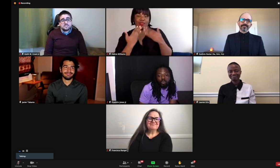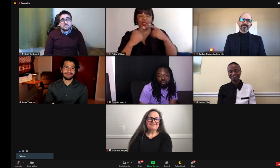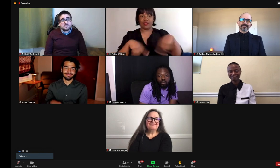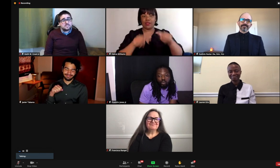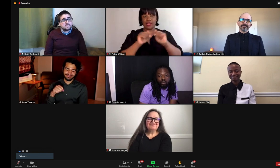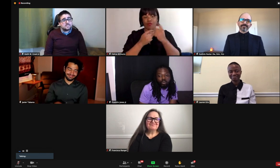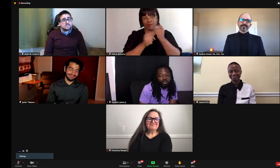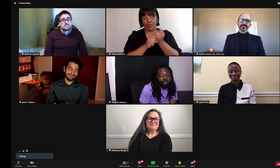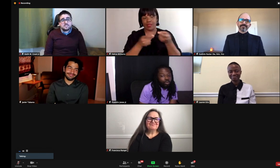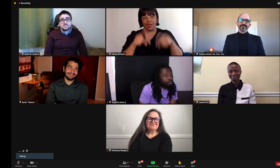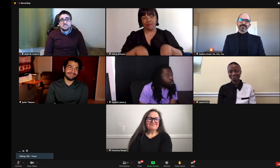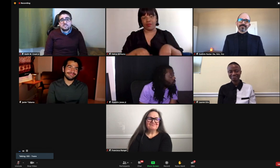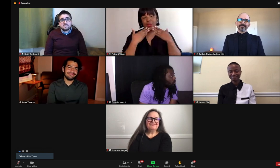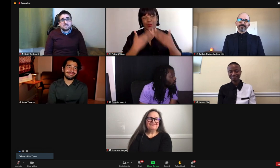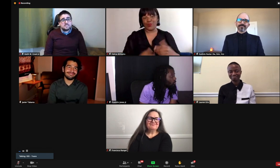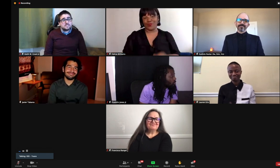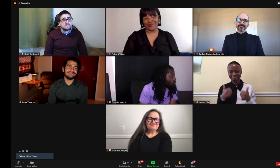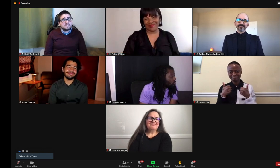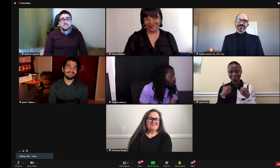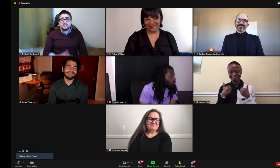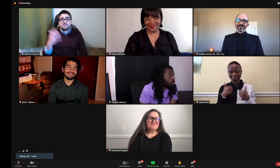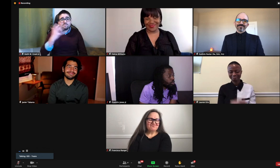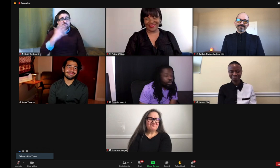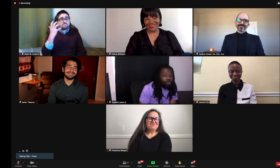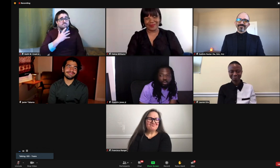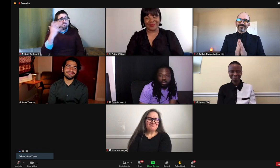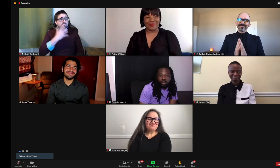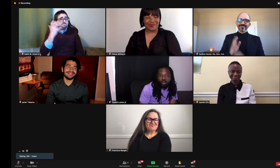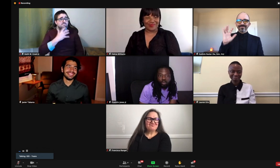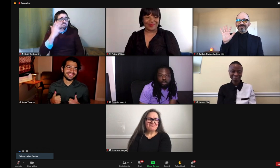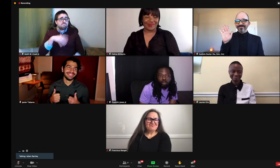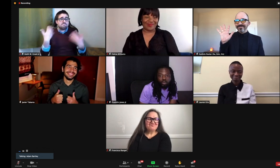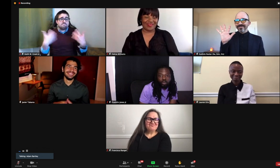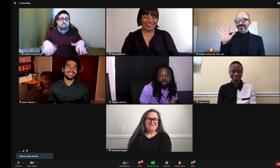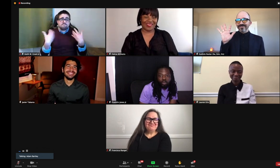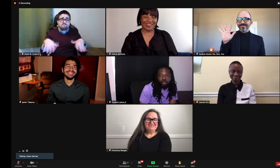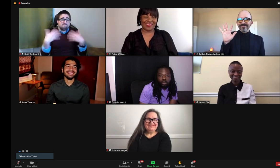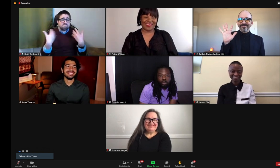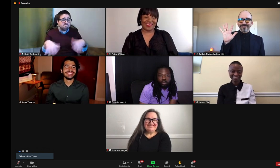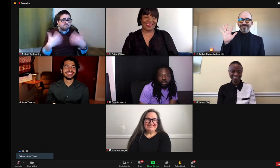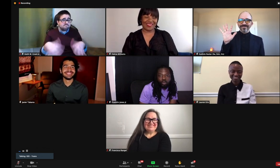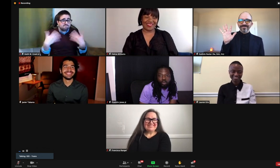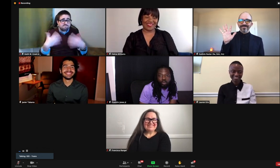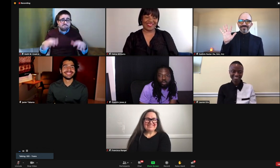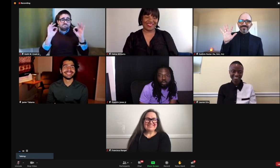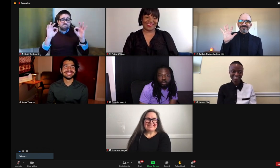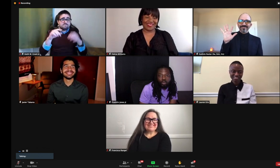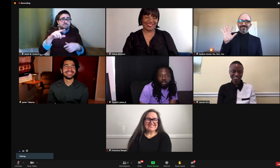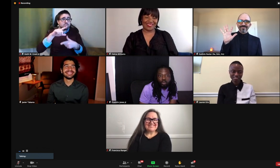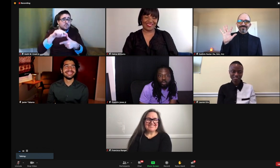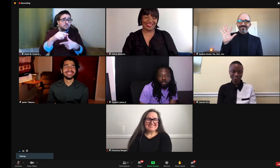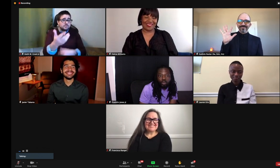crucial. And I'm very grateful that all of you were good enough to make that happen. Amazing.